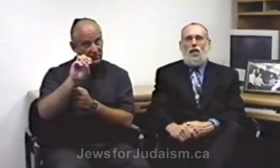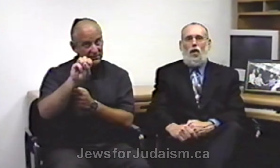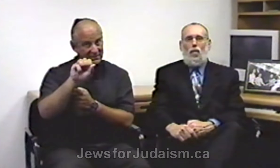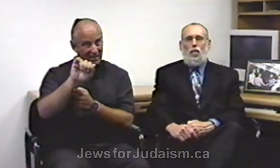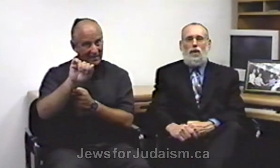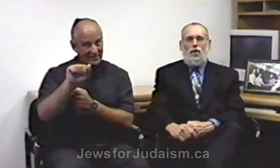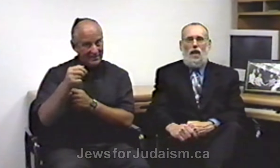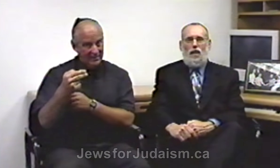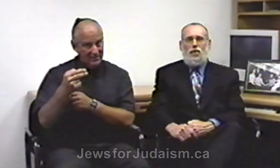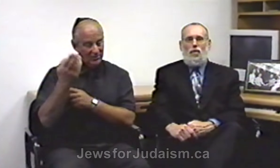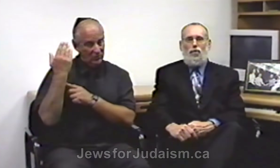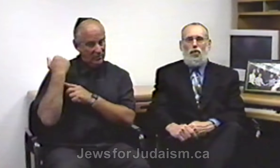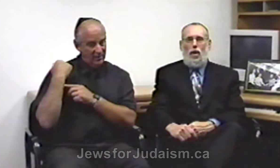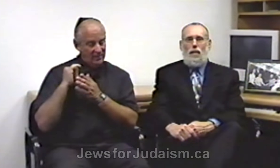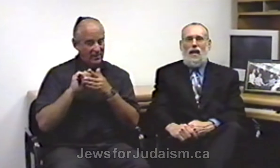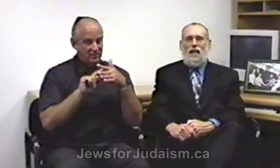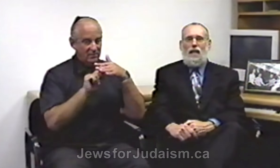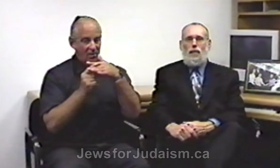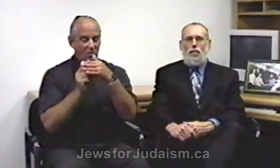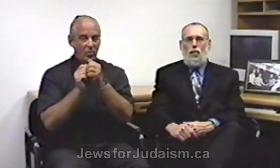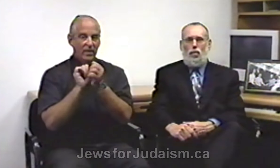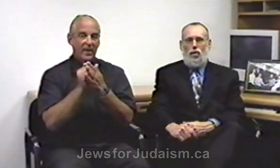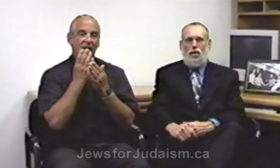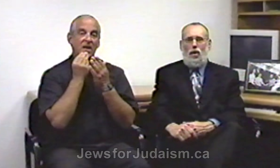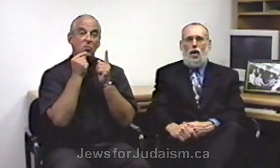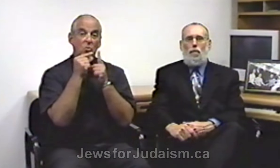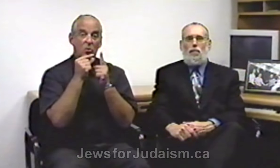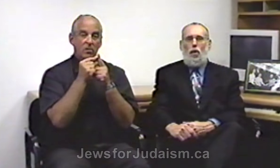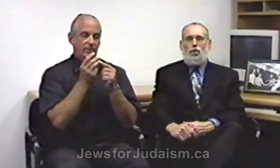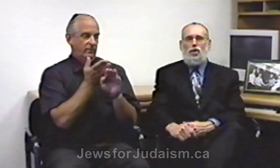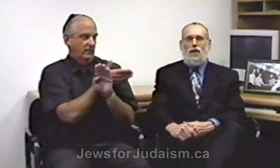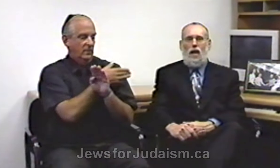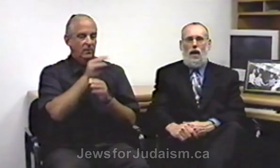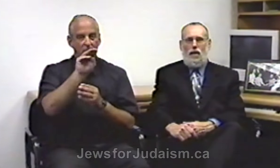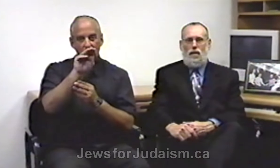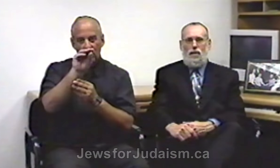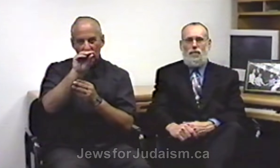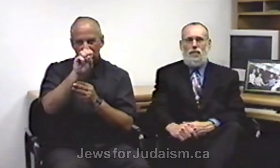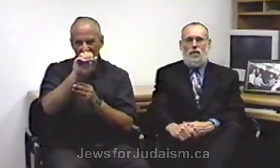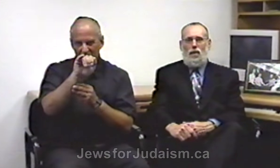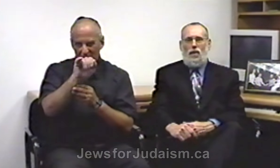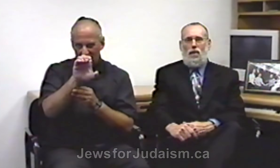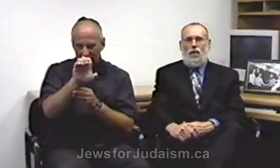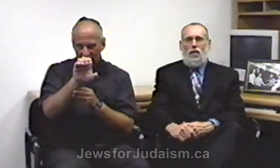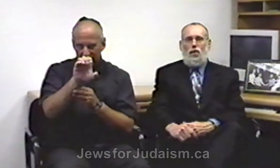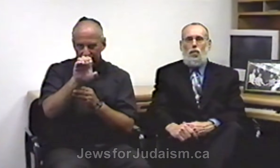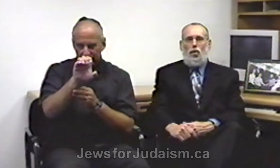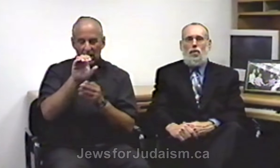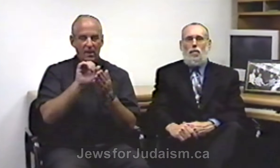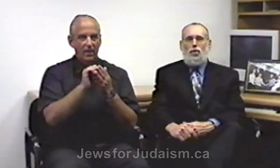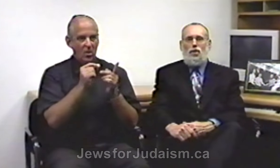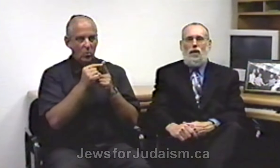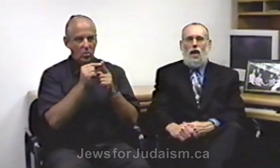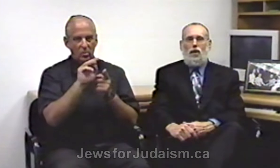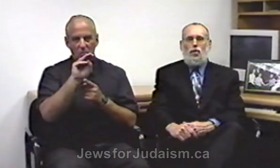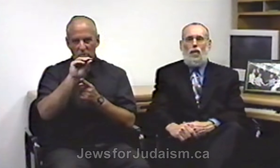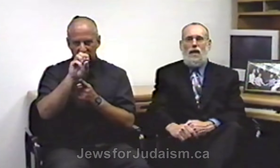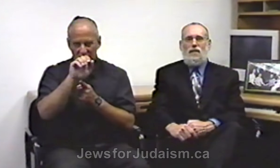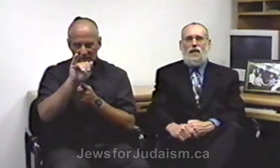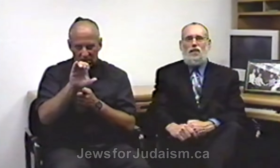originates from a Hebrew word, Moshiach. The word, Moshiach, translates